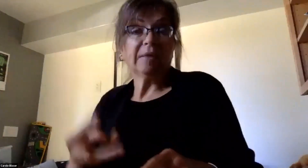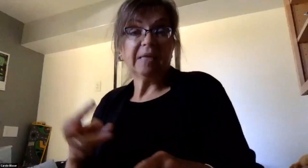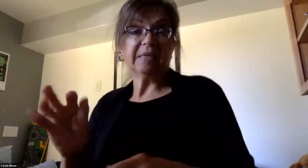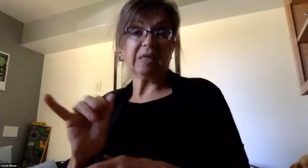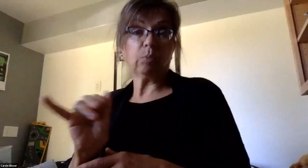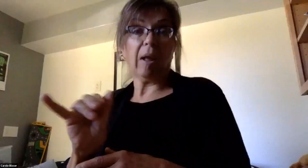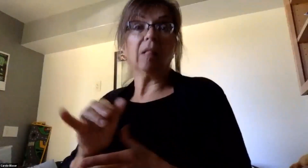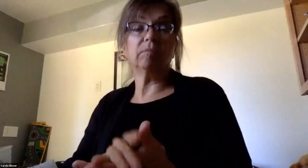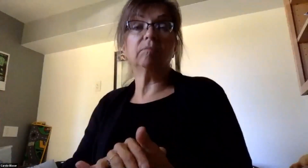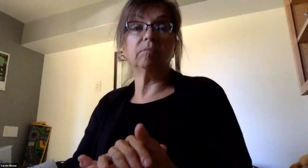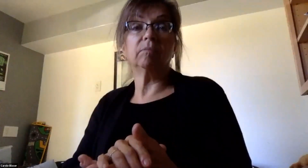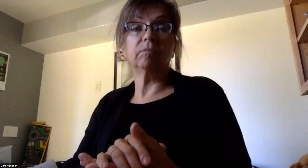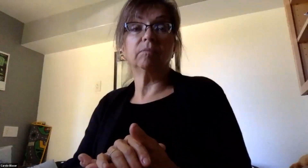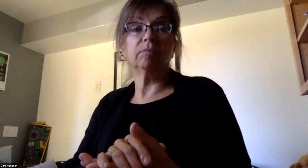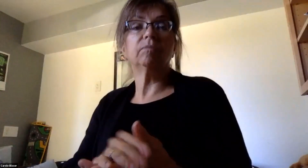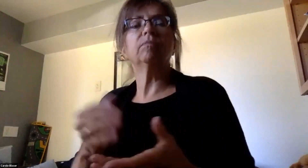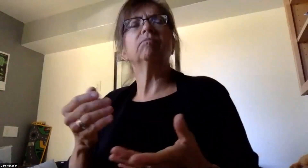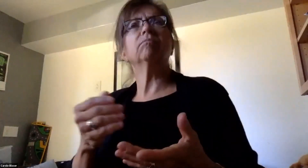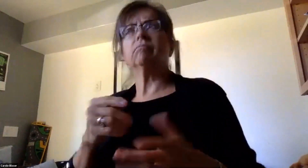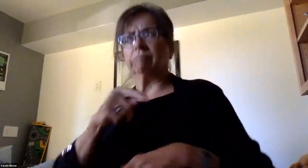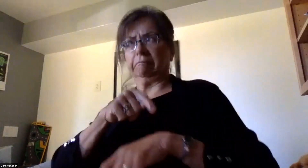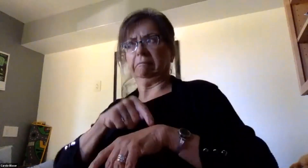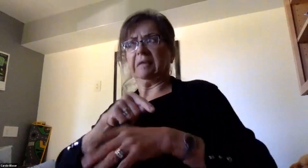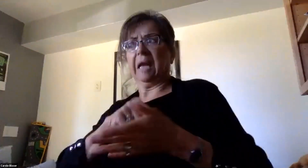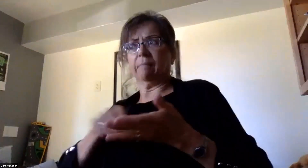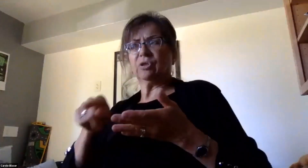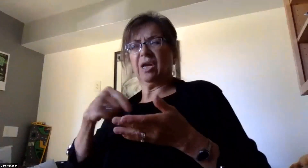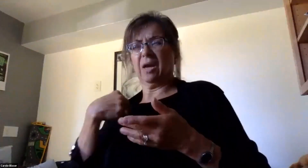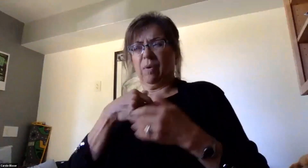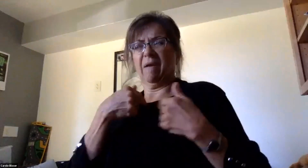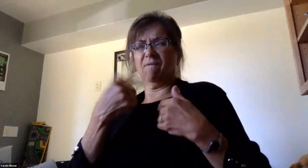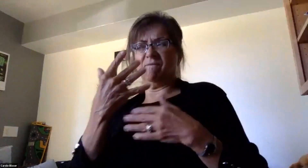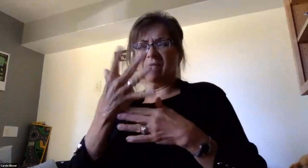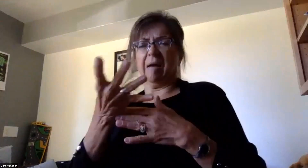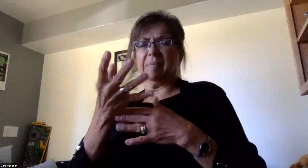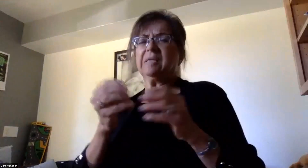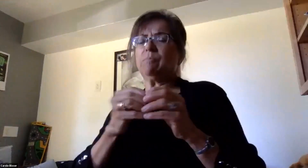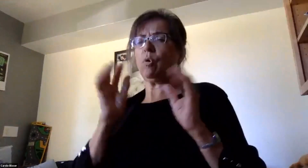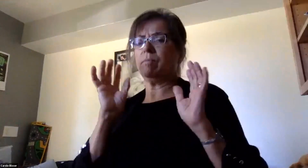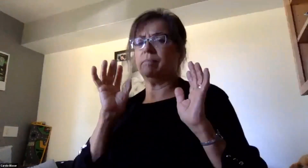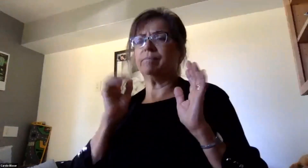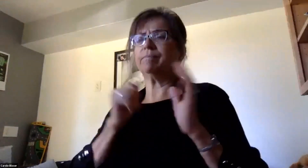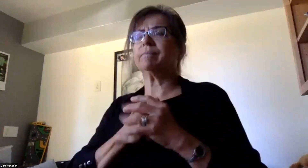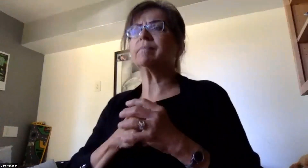Just as a time check, Mr. Zinkowicz, we have about five more minutes to the end of the meeting.